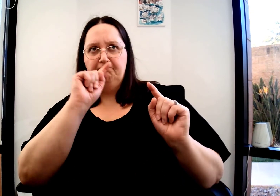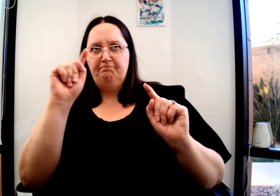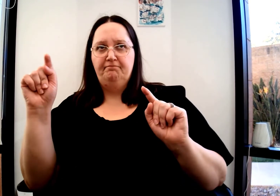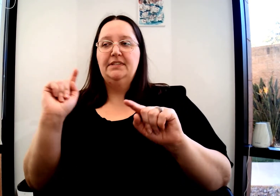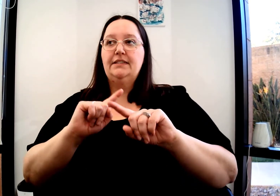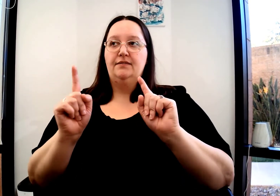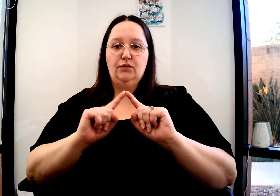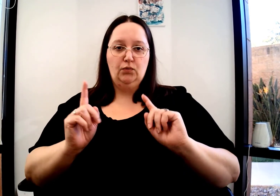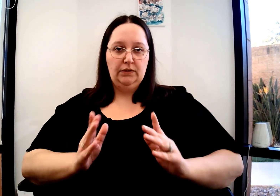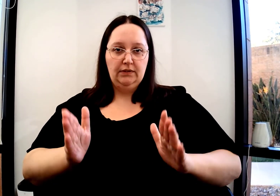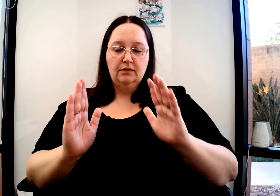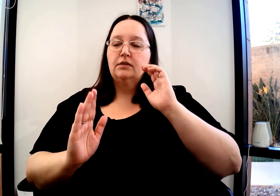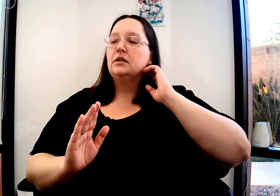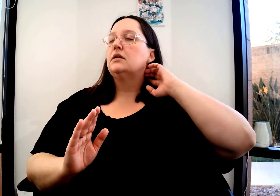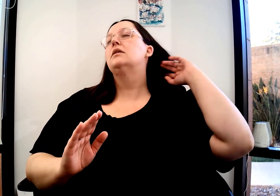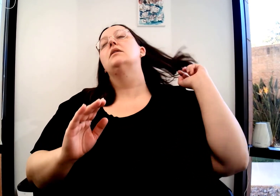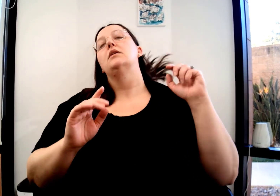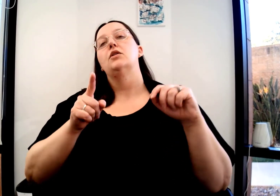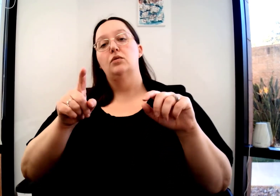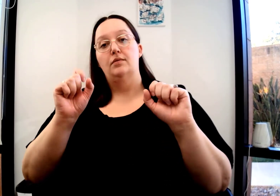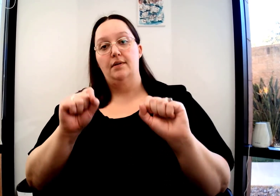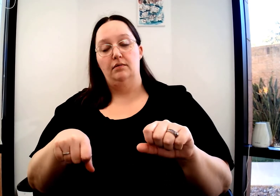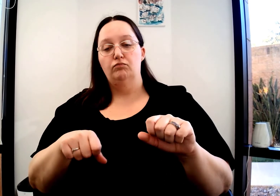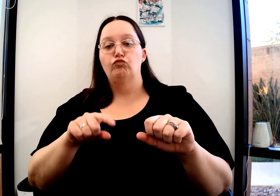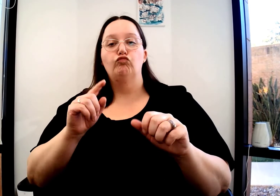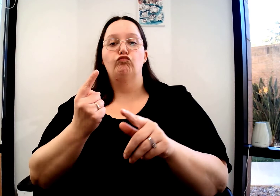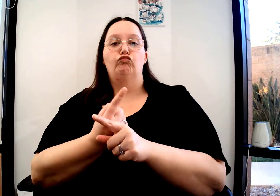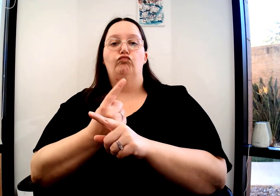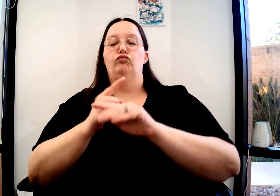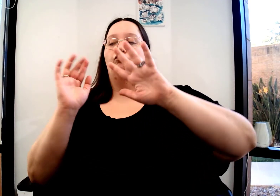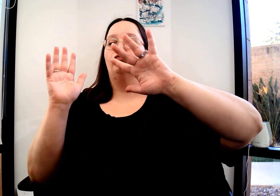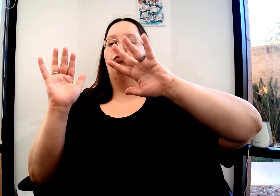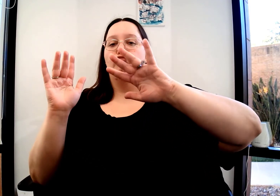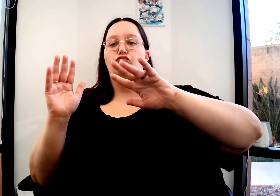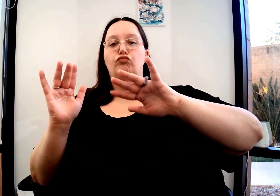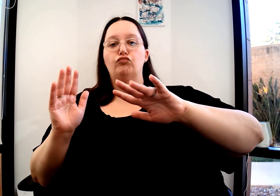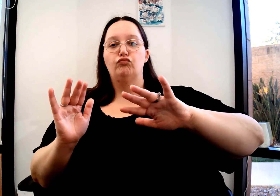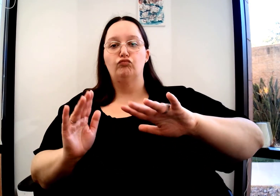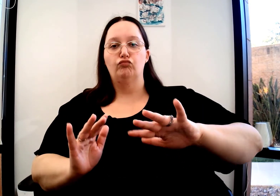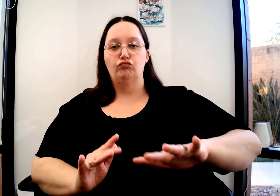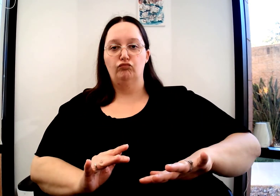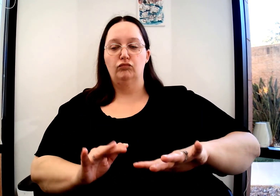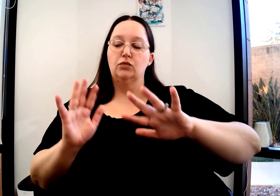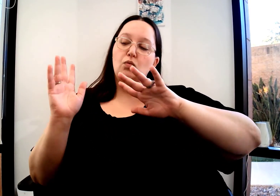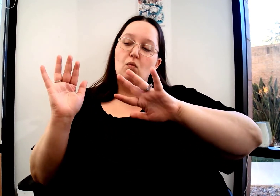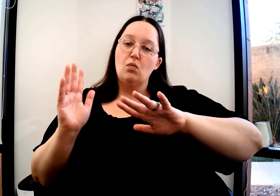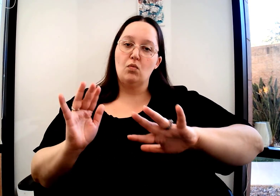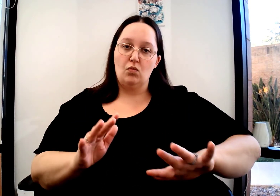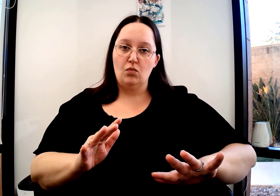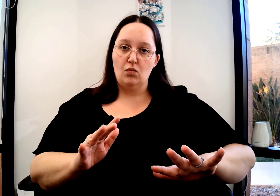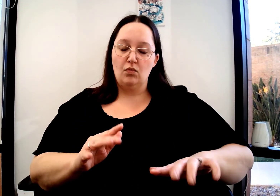You can do this. I've seen it different ways, but I'll show you three. You can sign it with just wiggling fives down.